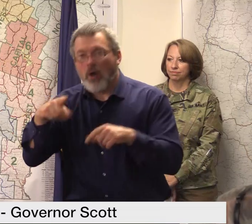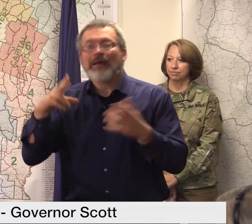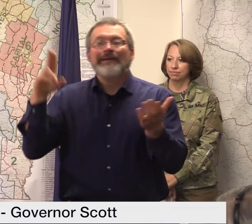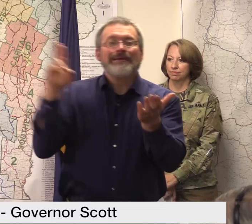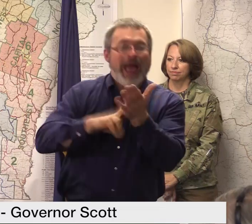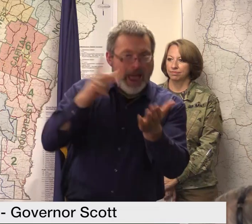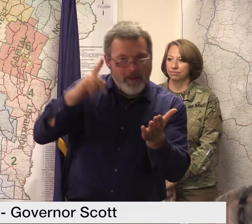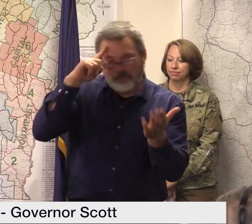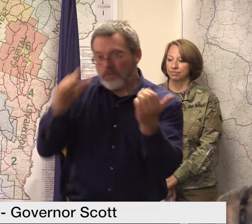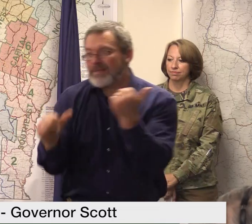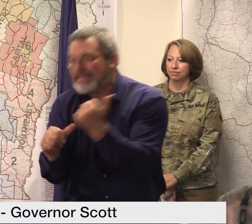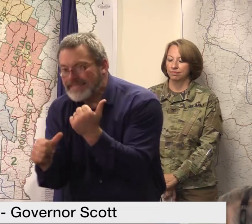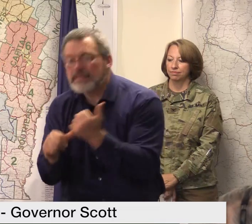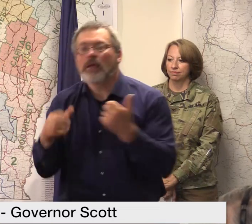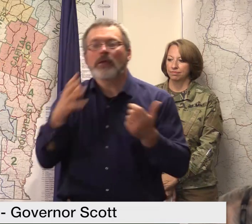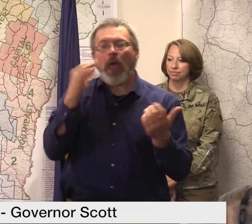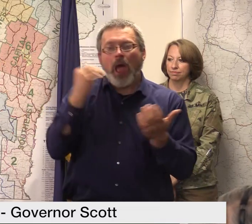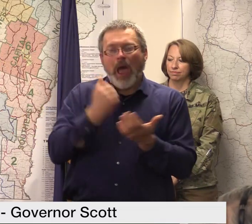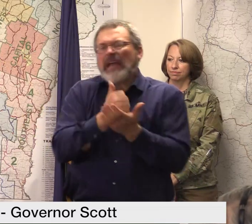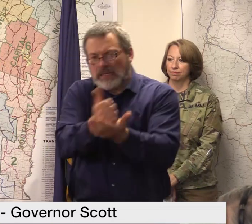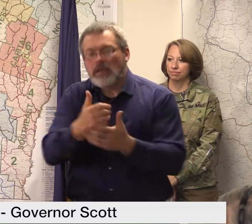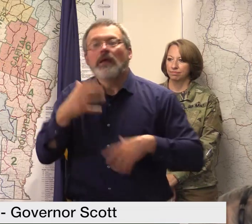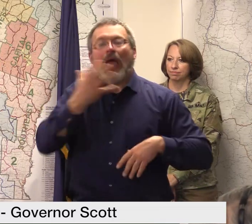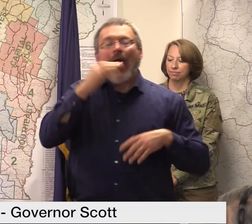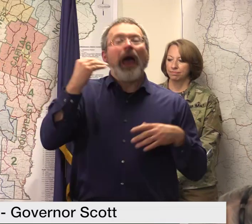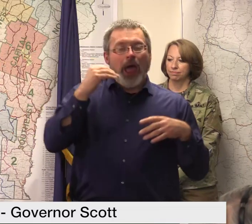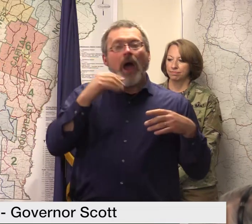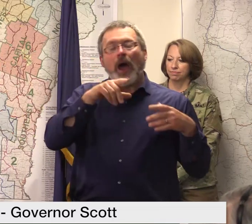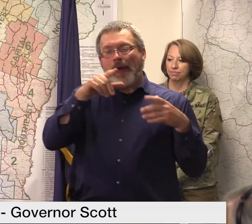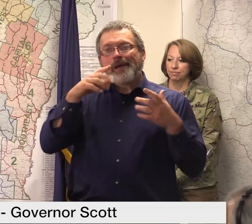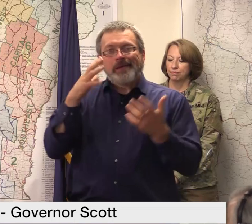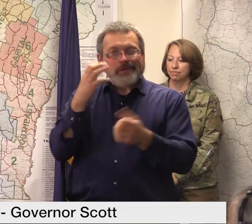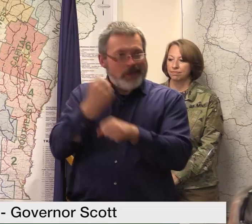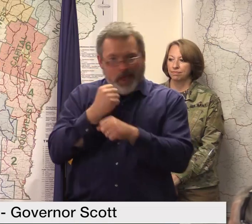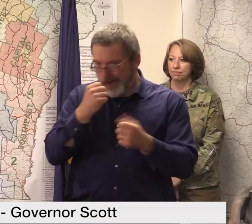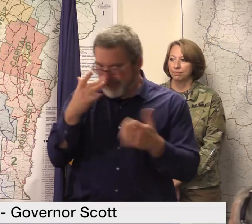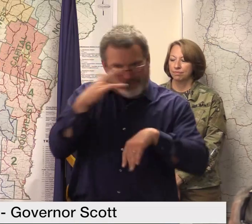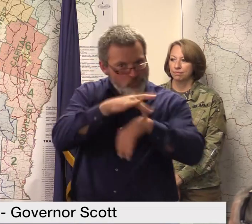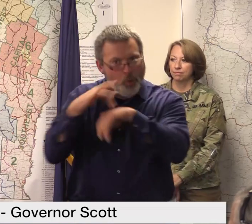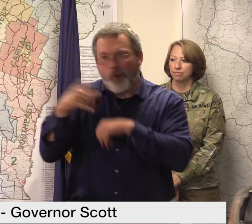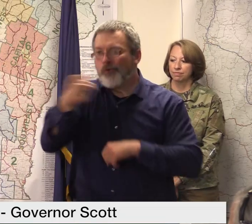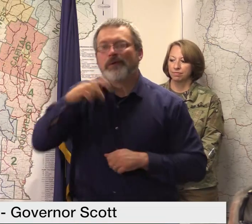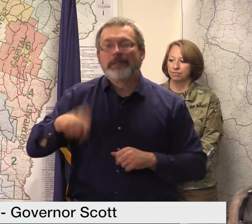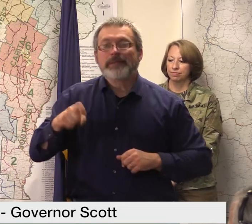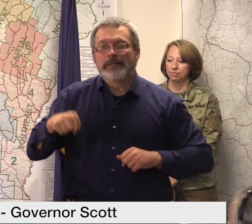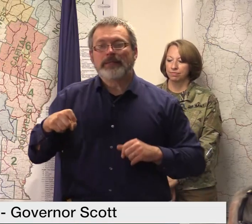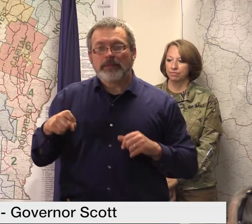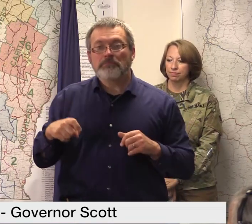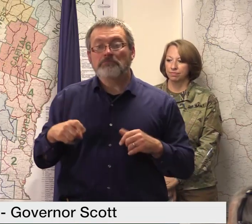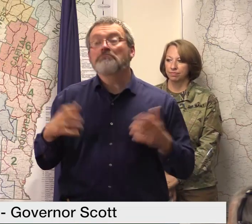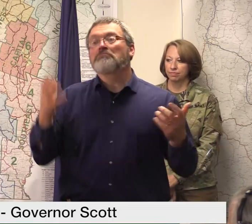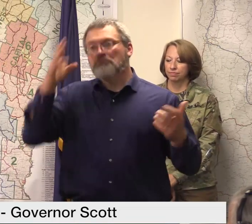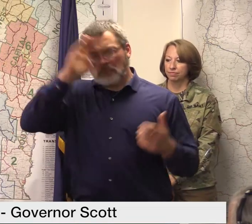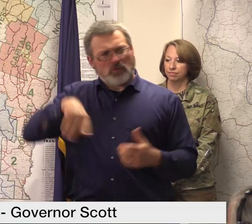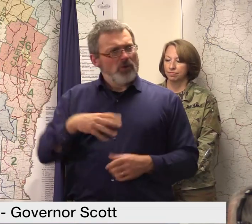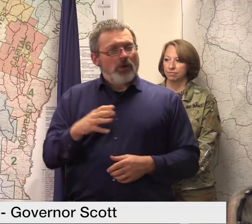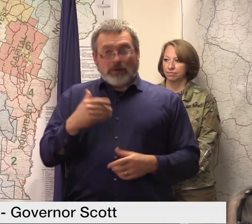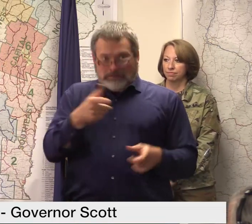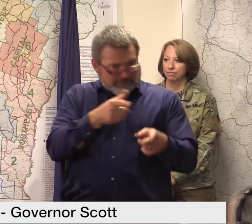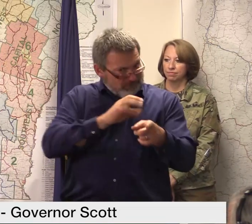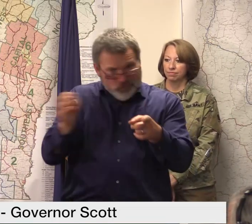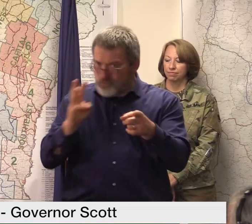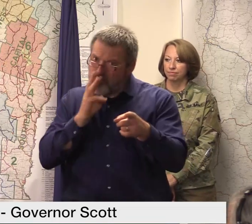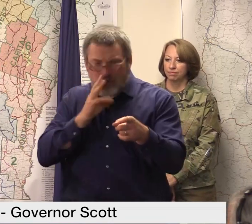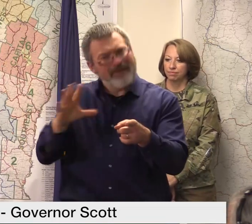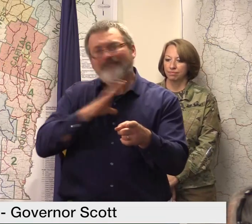having trouble with their applications we've provided bottled water for the state to distribute and are providing bulk